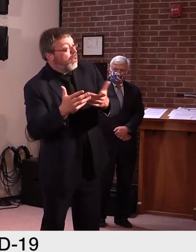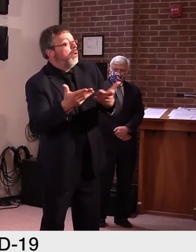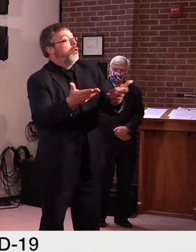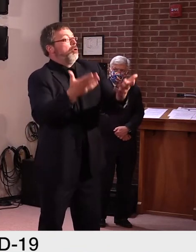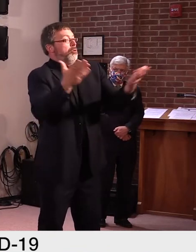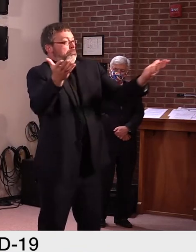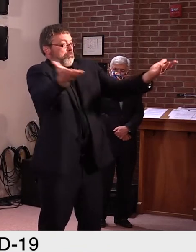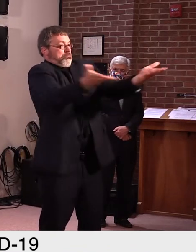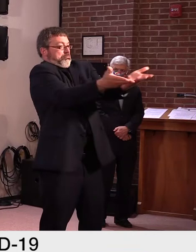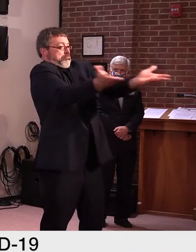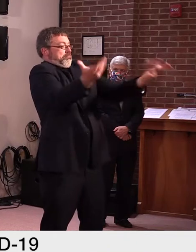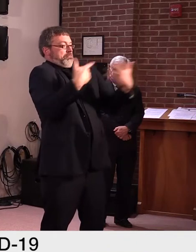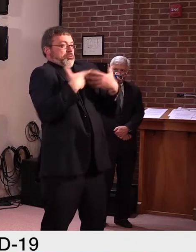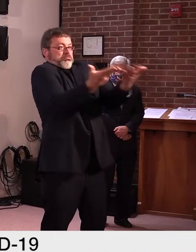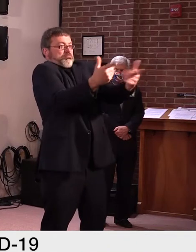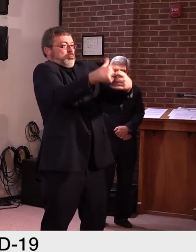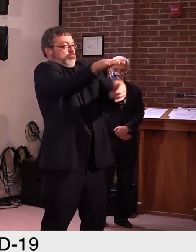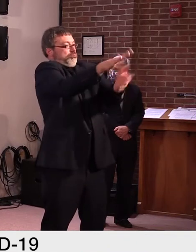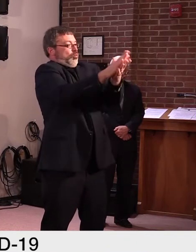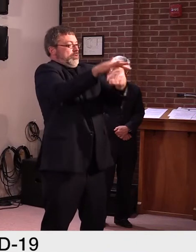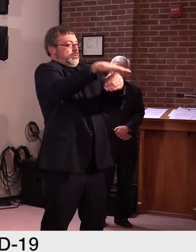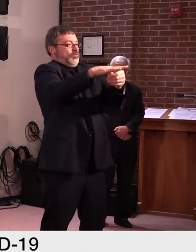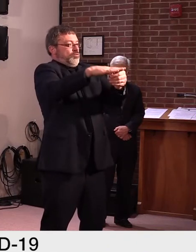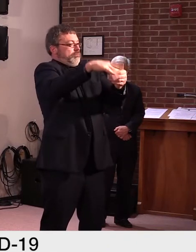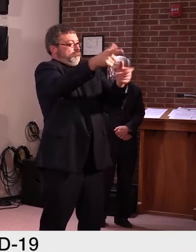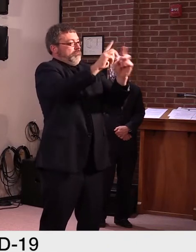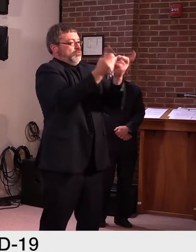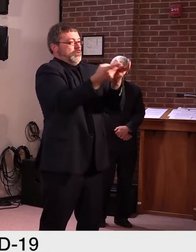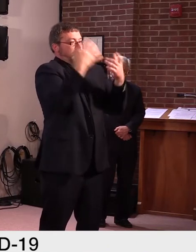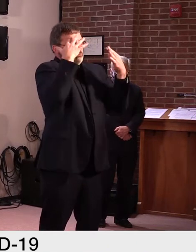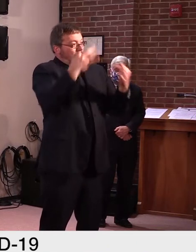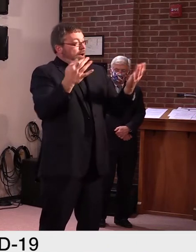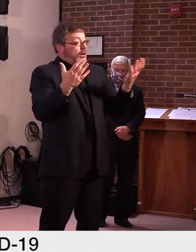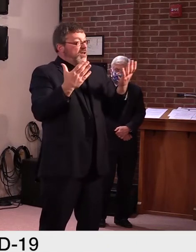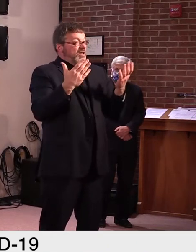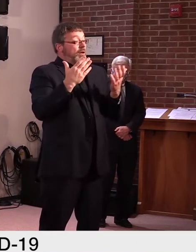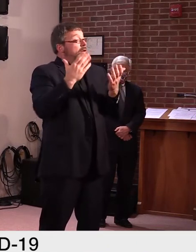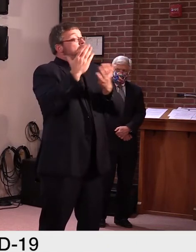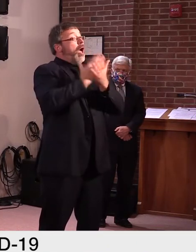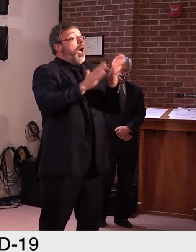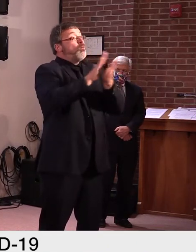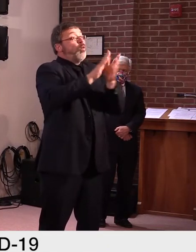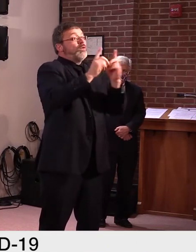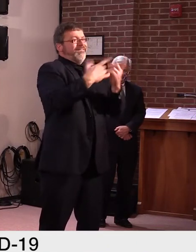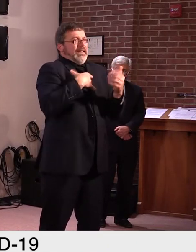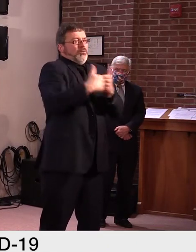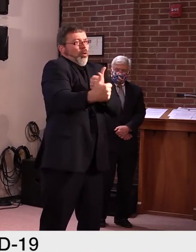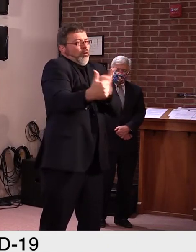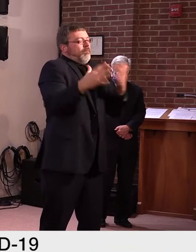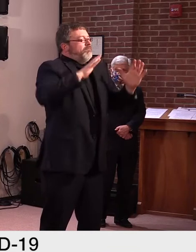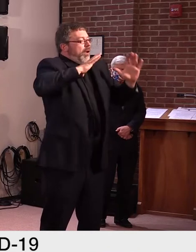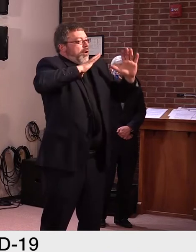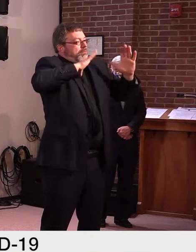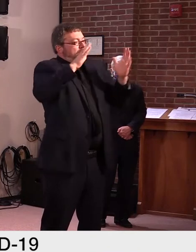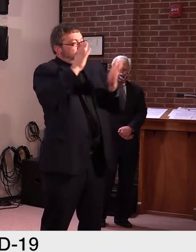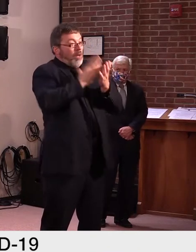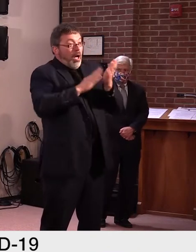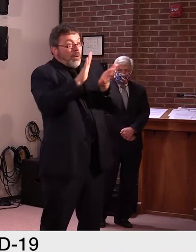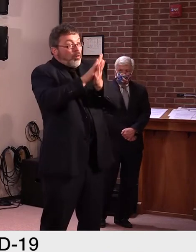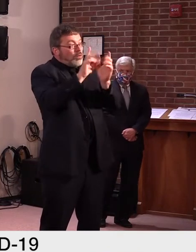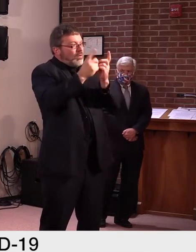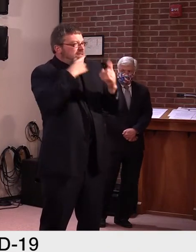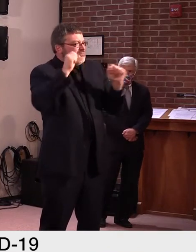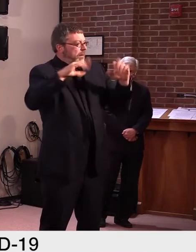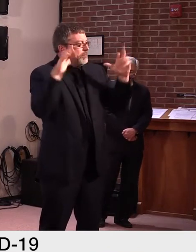number of cases, uh, the, the better off we're going to be, because we know, uh, based on all of the experts, uh, that have come before